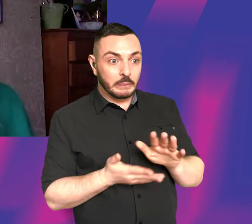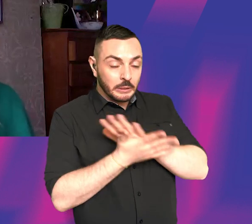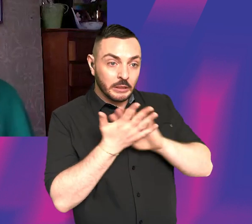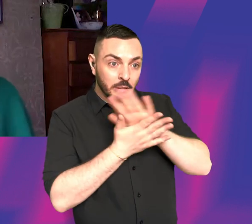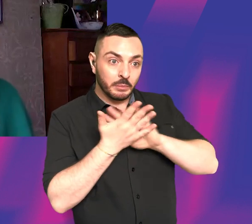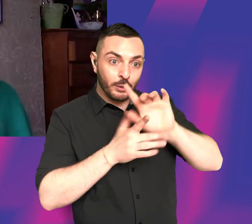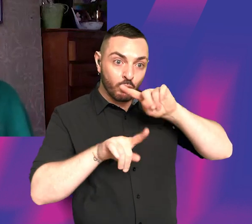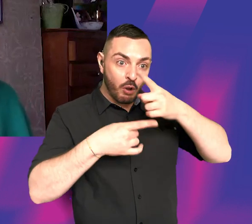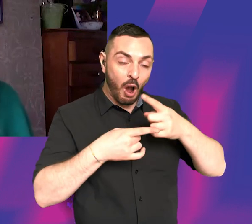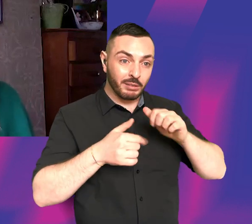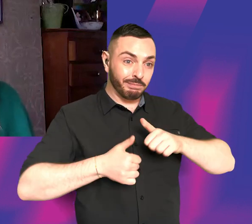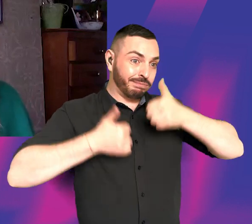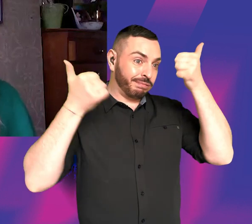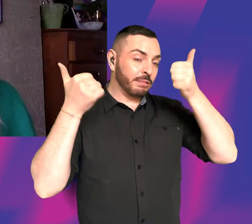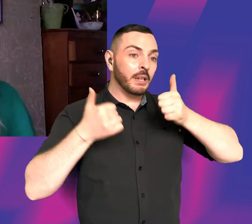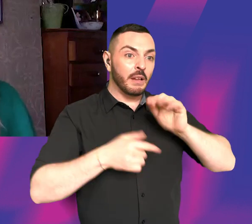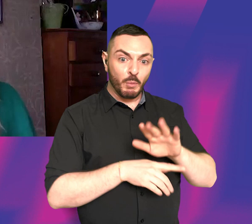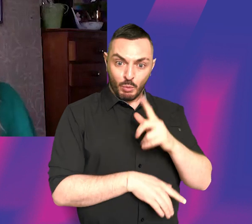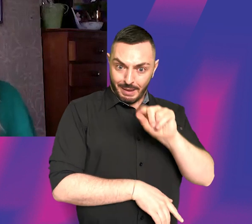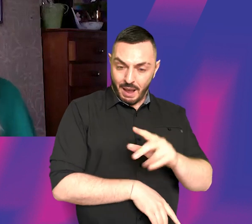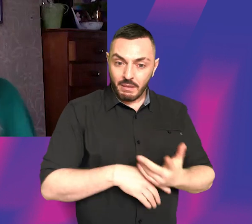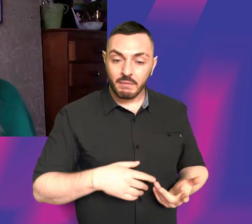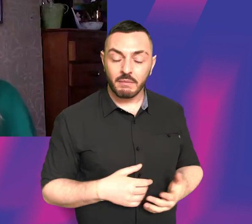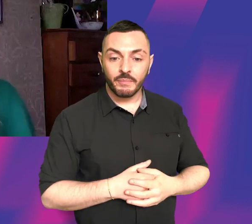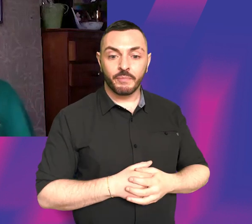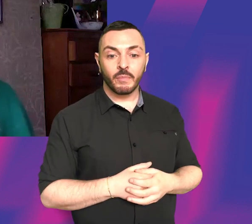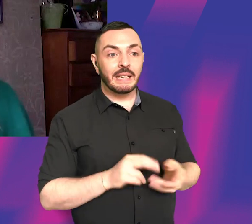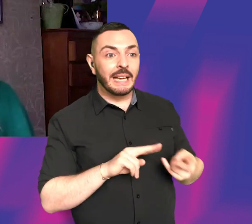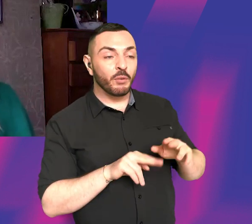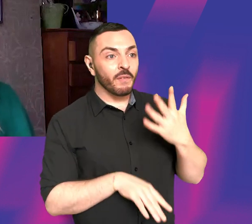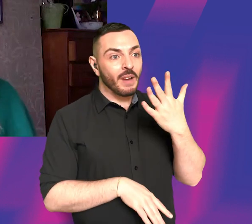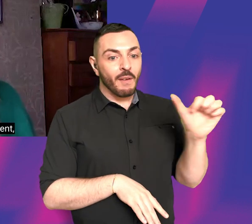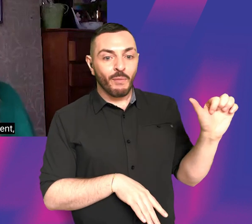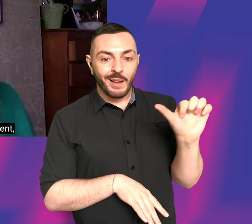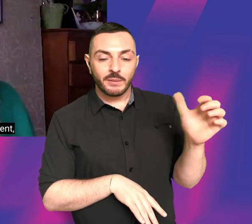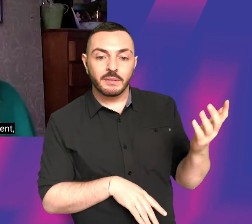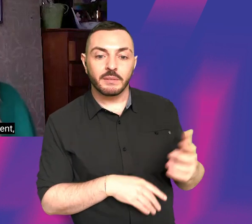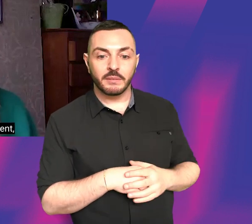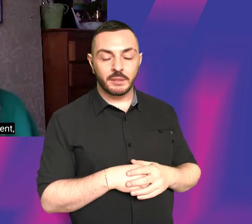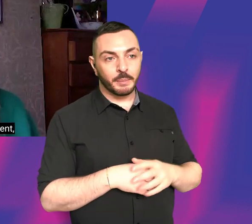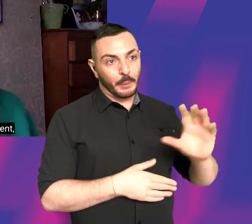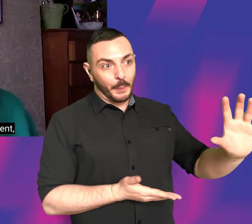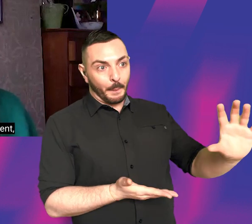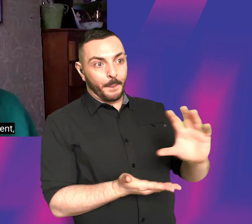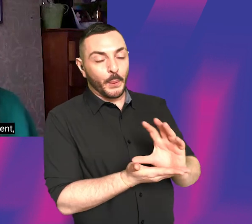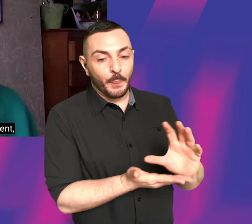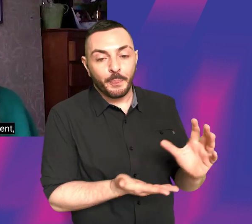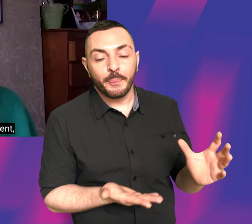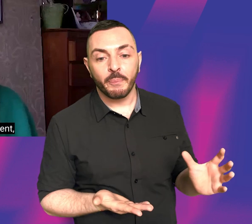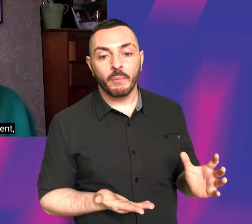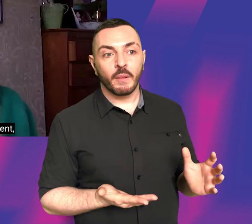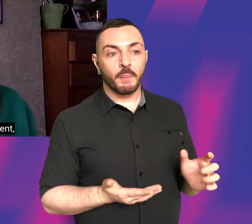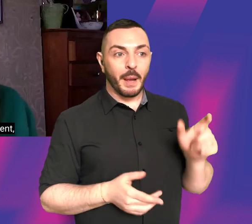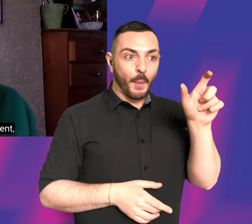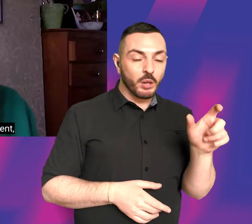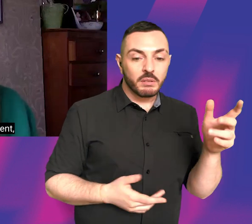that way. You absolutely can. If you've got five grand, you know, like if you've been given that money by someone, then